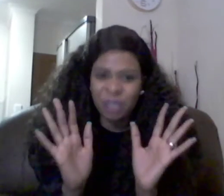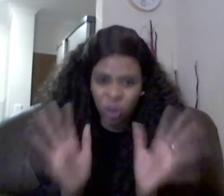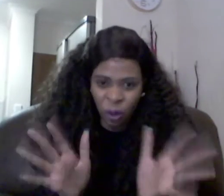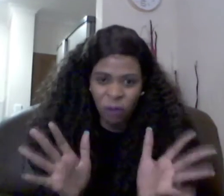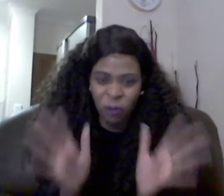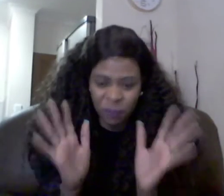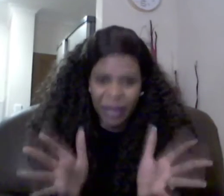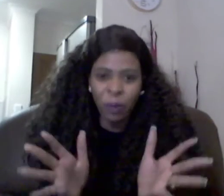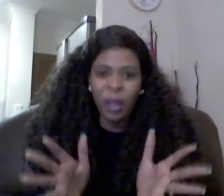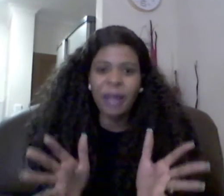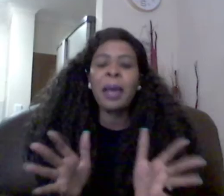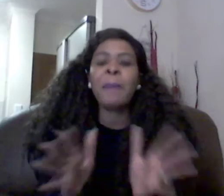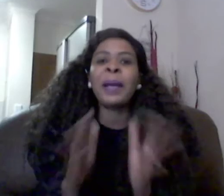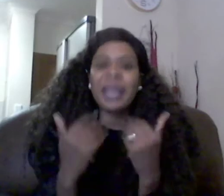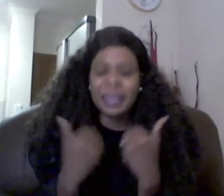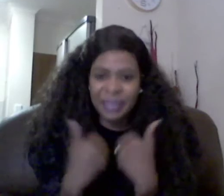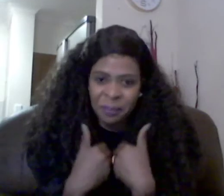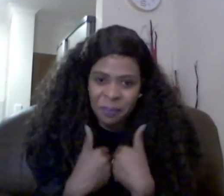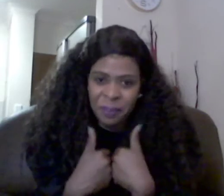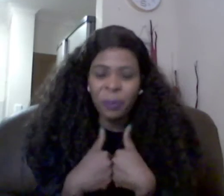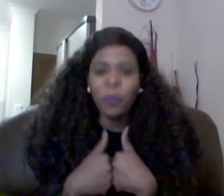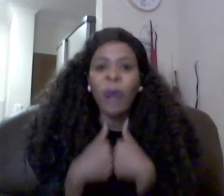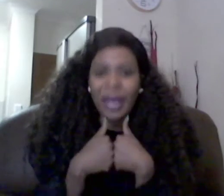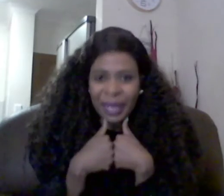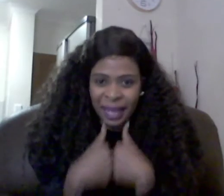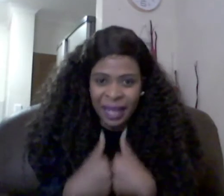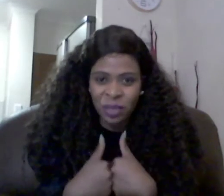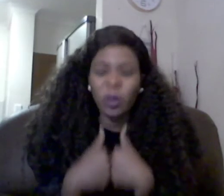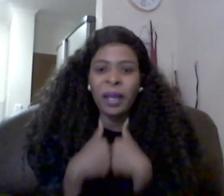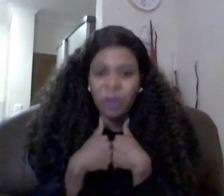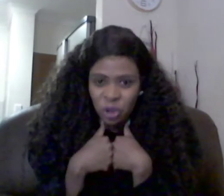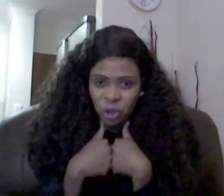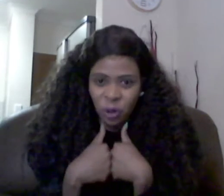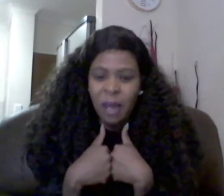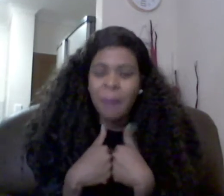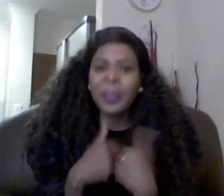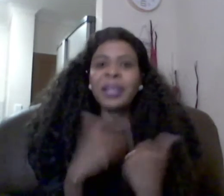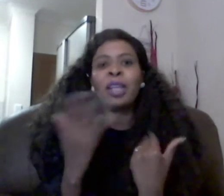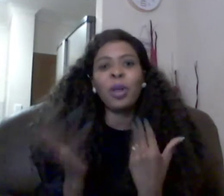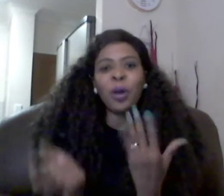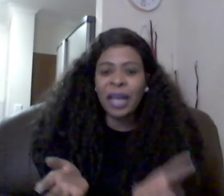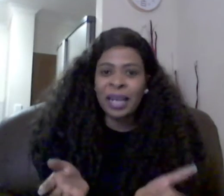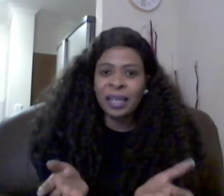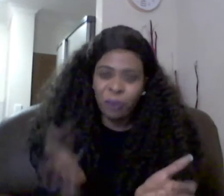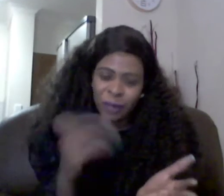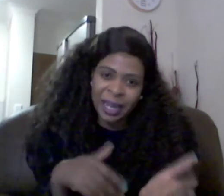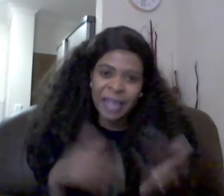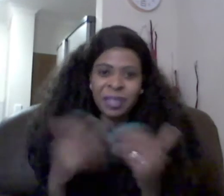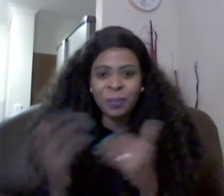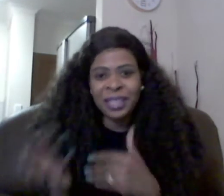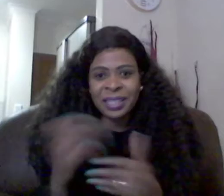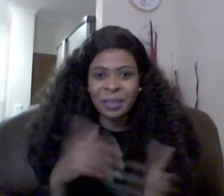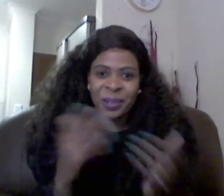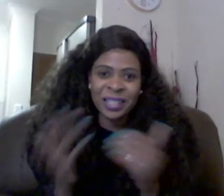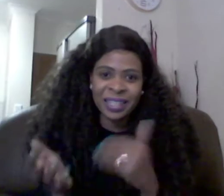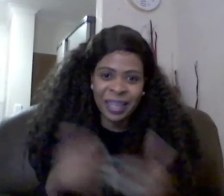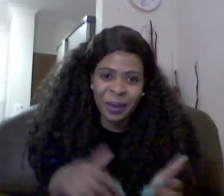sure from day one but there are some people who are like us who are not sure but in the long run if you can ask me the same question now